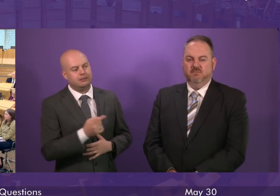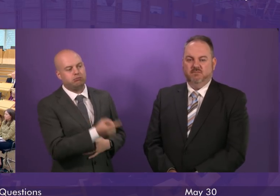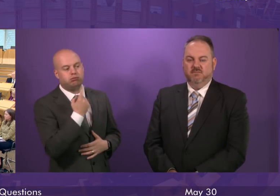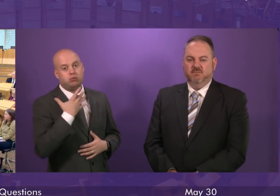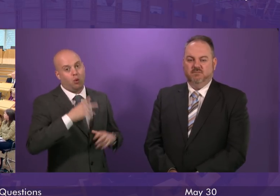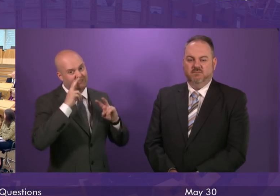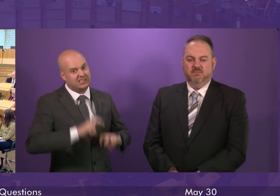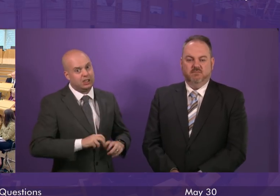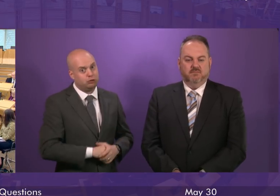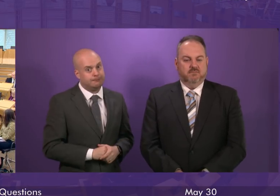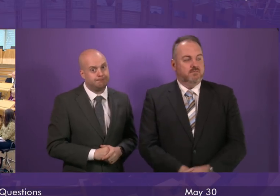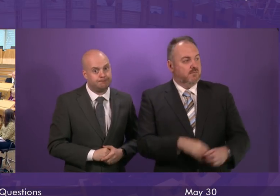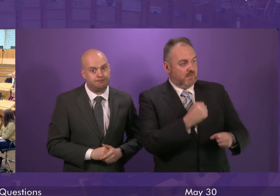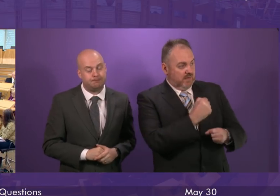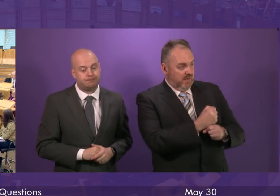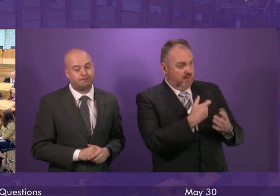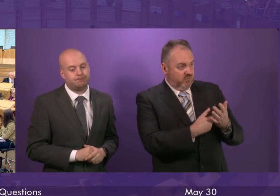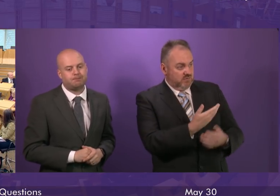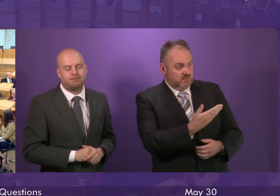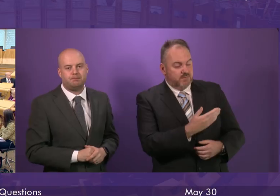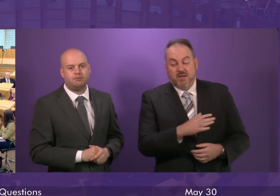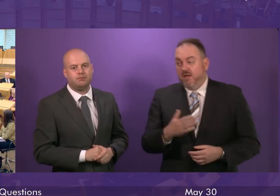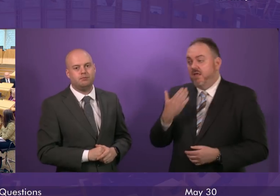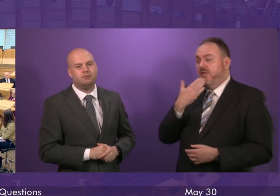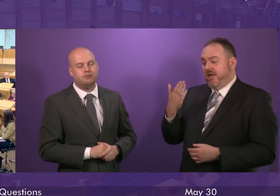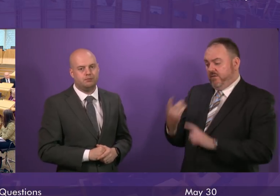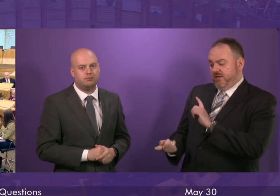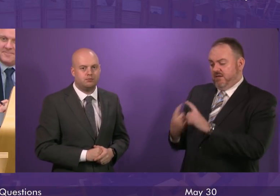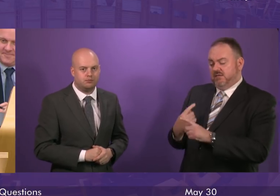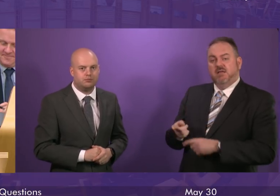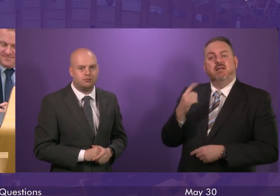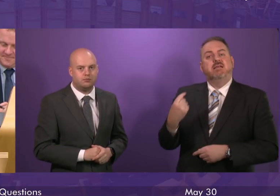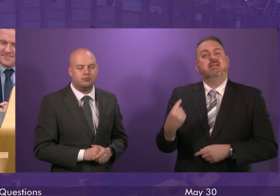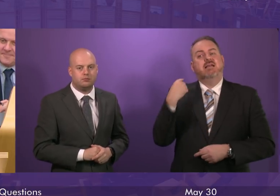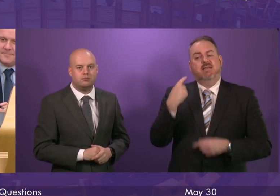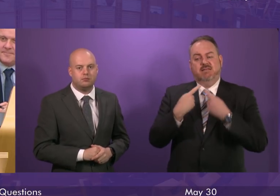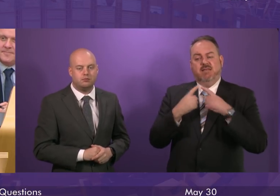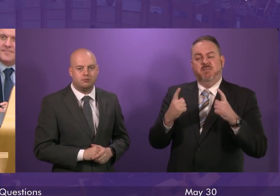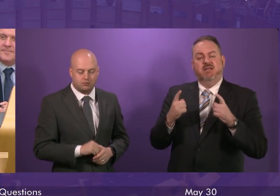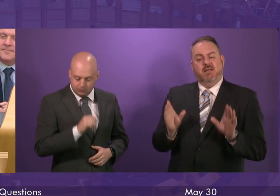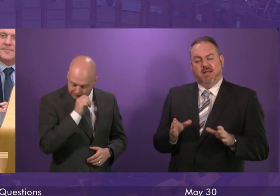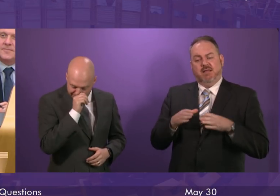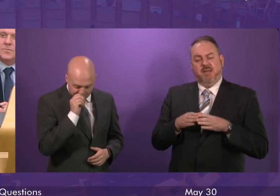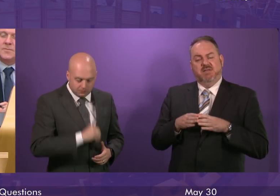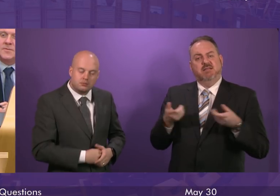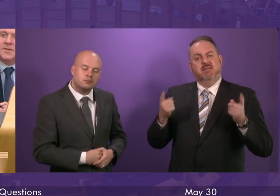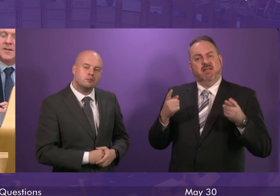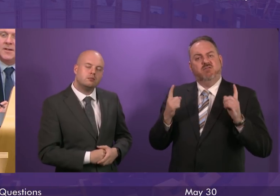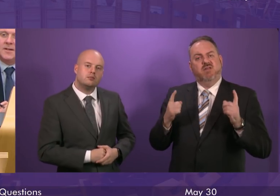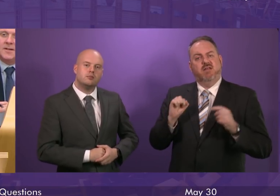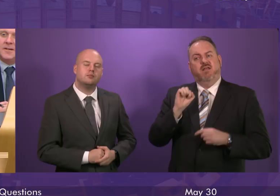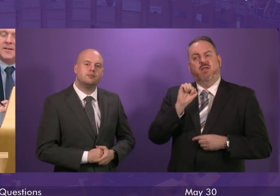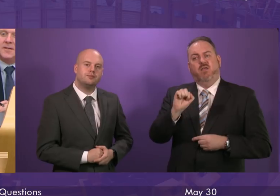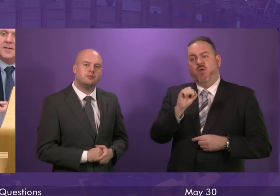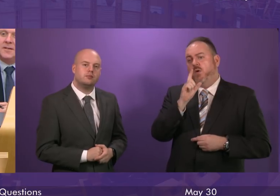Gail Ross I thank the first minister for her answer in yesterday's statement the cabinet secretary said that the proposed franchise for